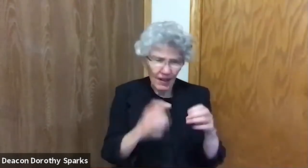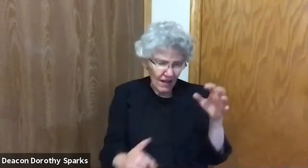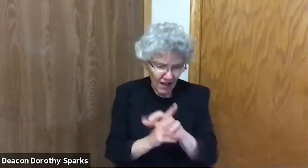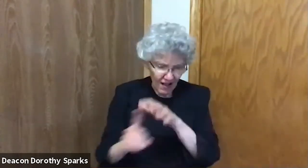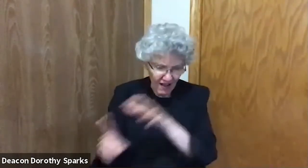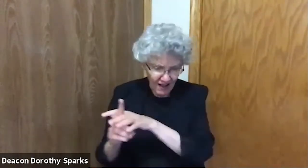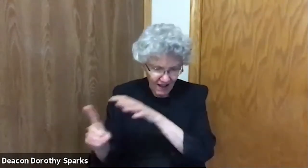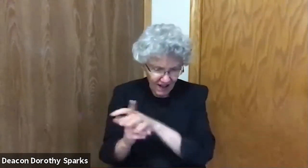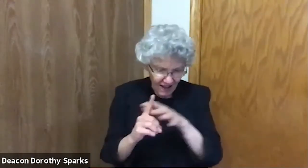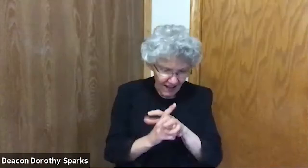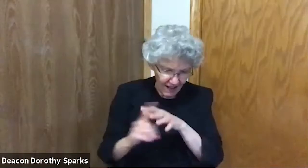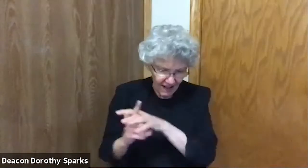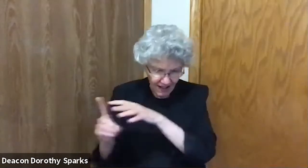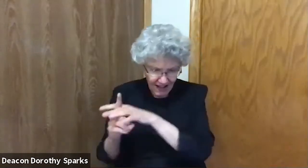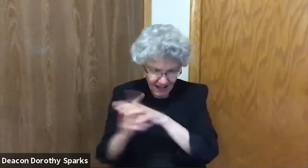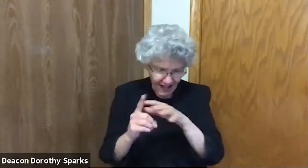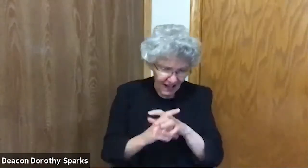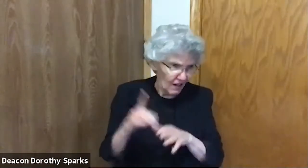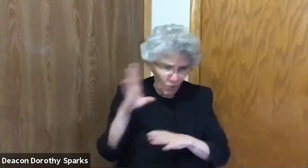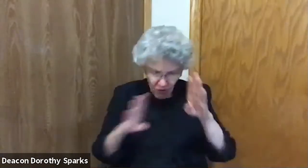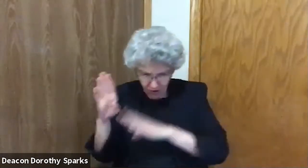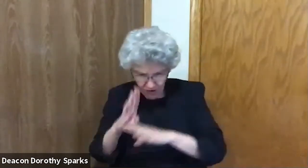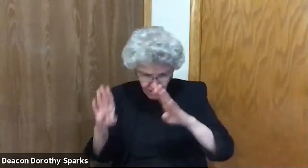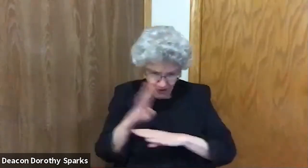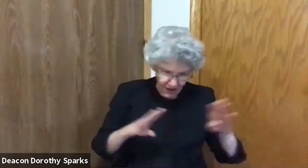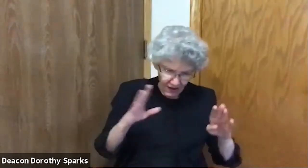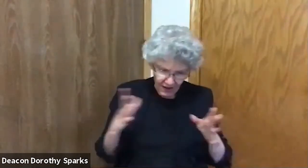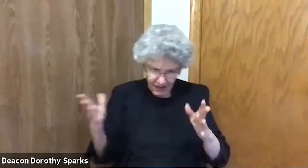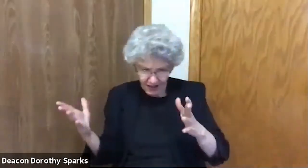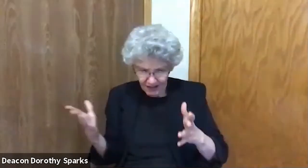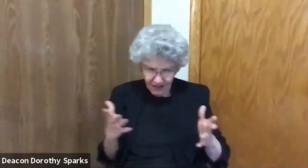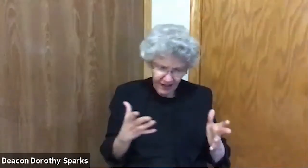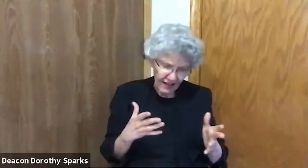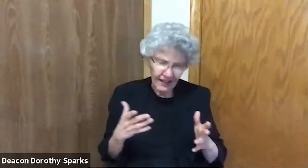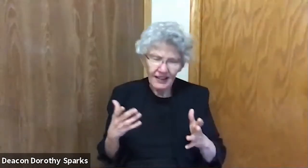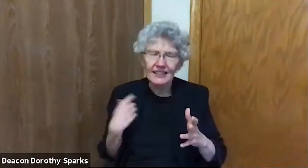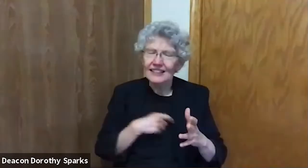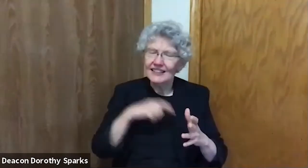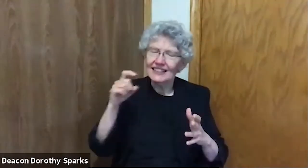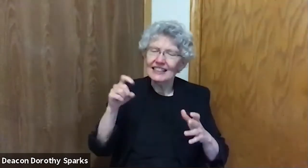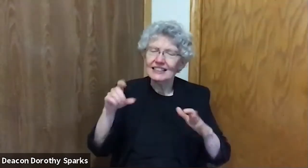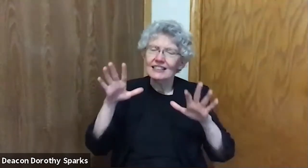and in these days when a deep breath is both a privilege